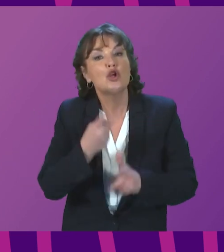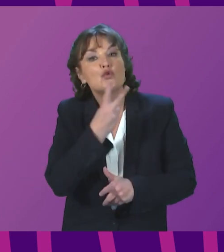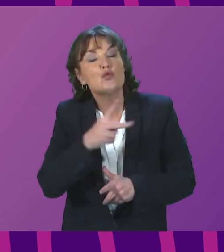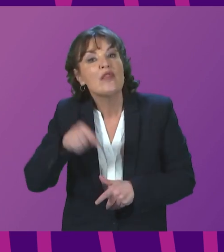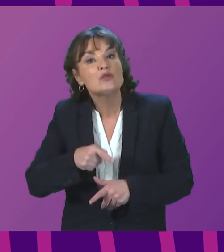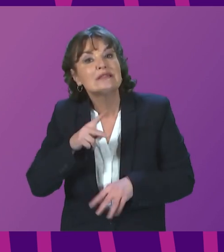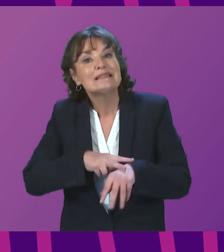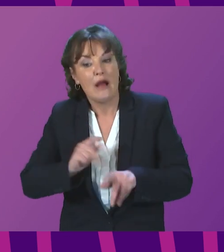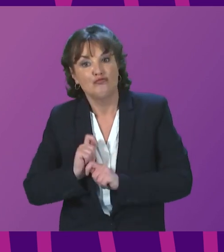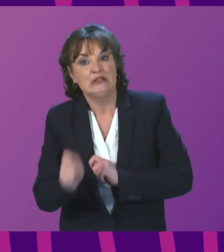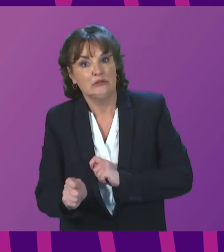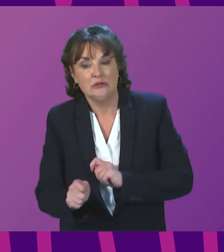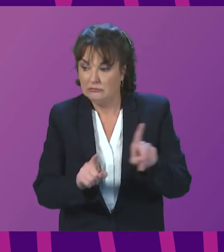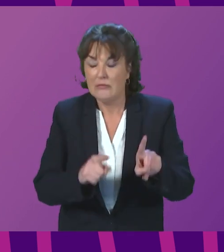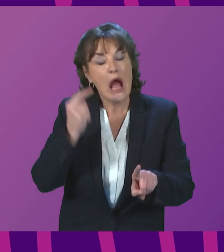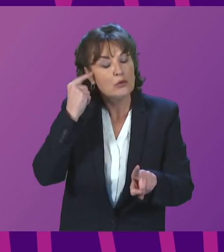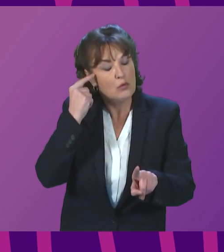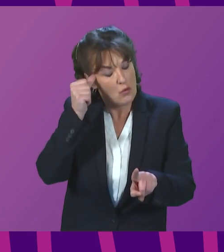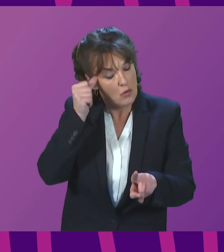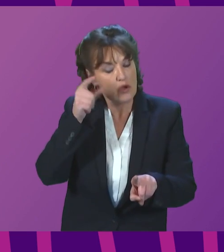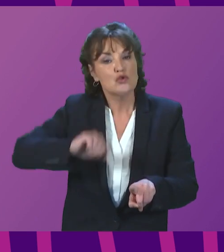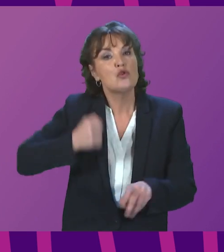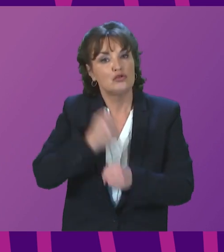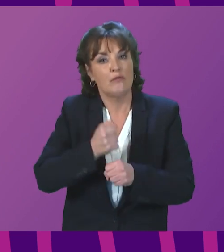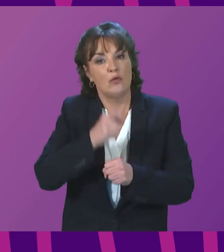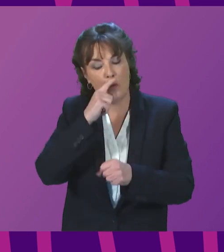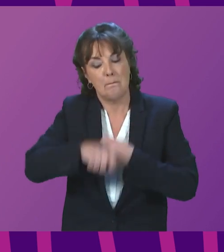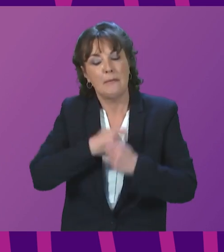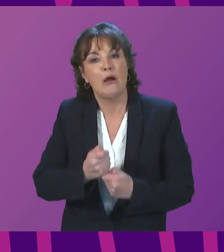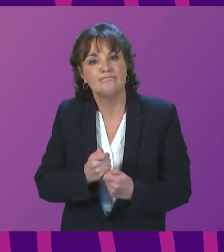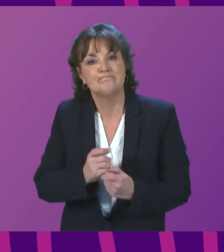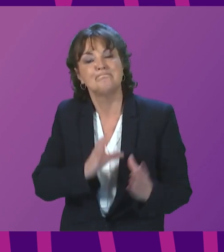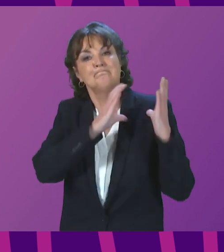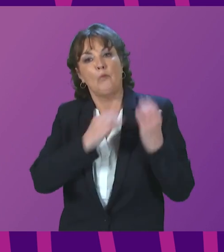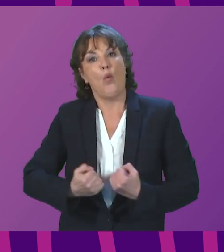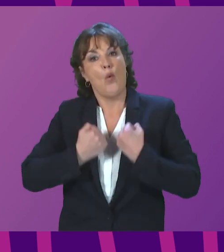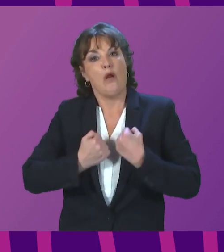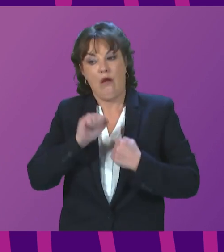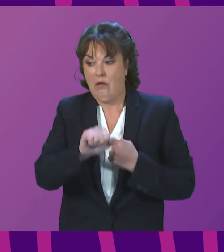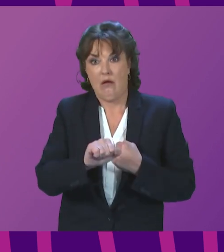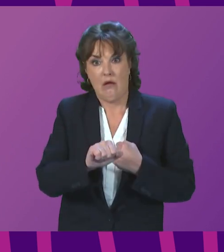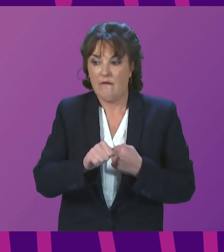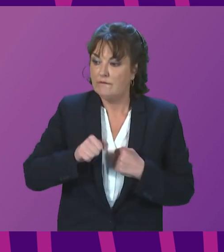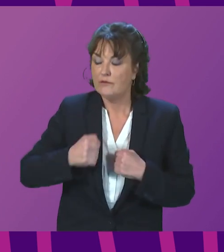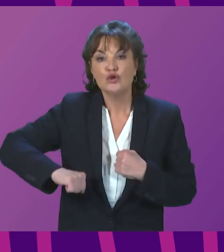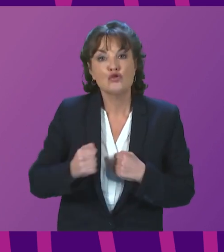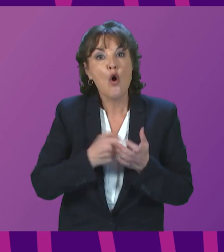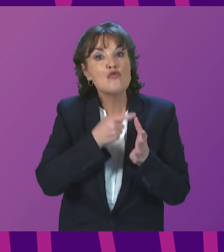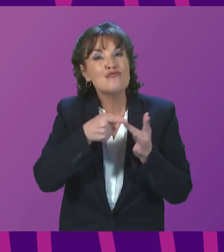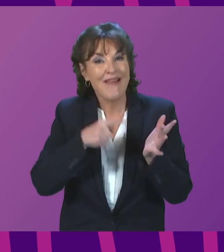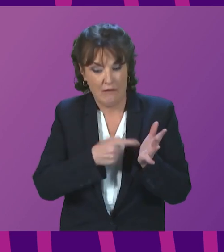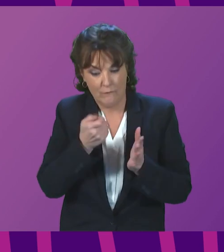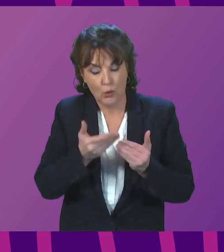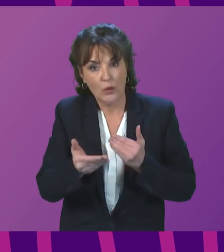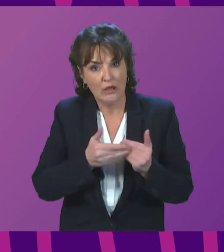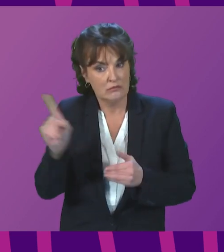The Scottish Government, which takes ownership of Scotland in a few weeks, is still refusing to rule out compulsory redundancies here in Scotland. Let us not forget